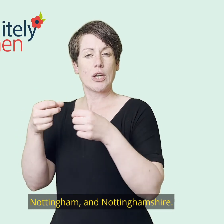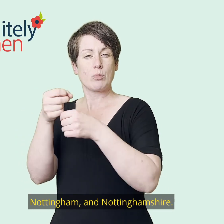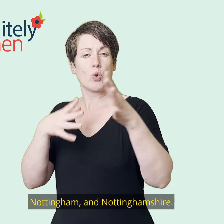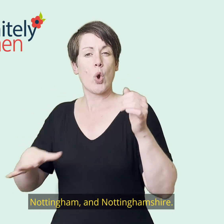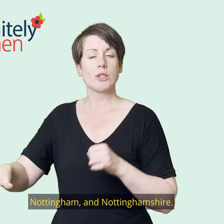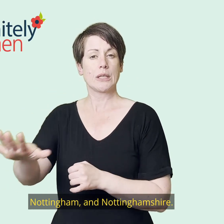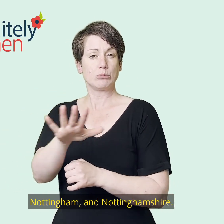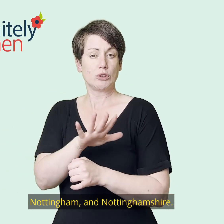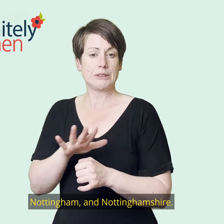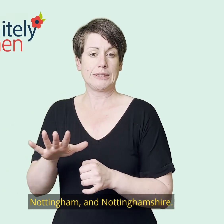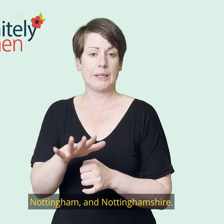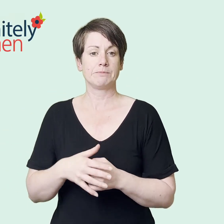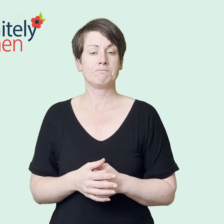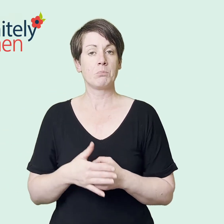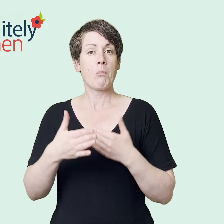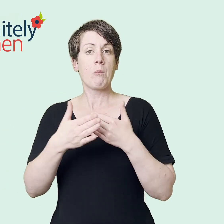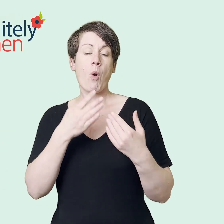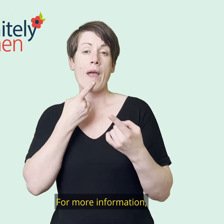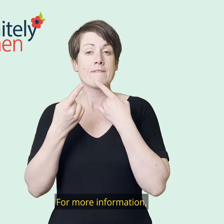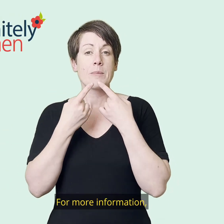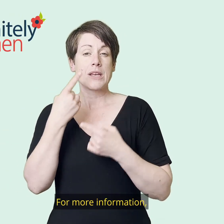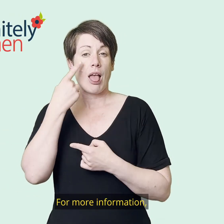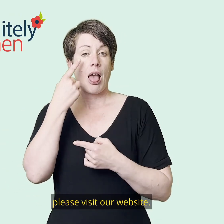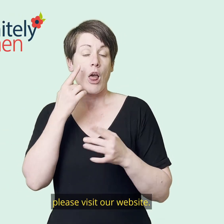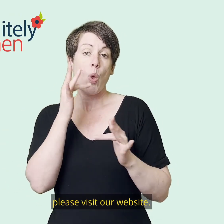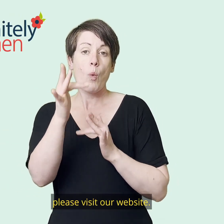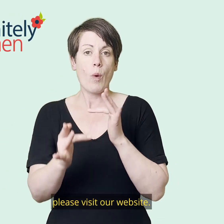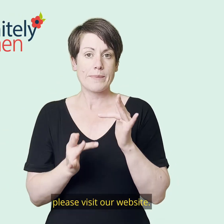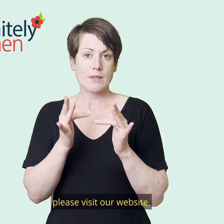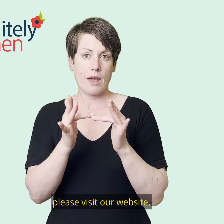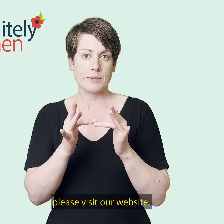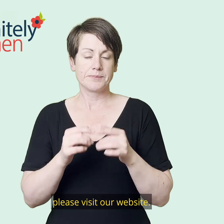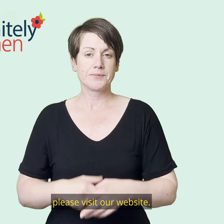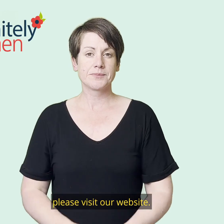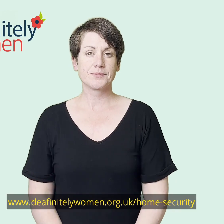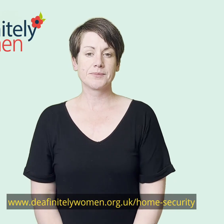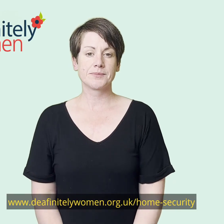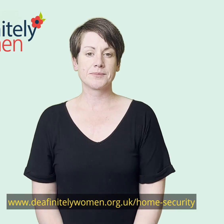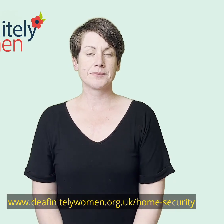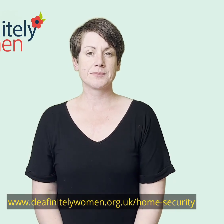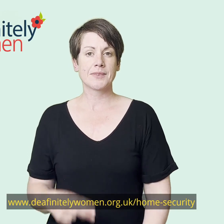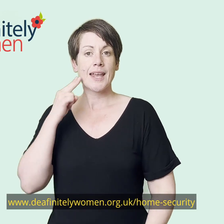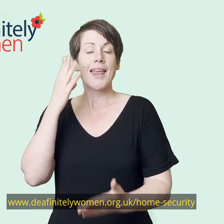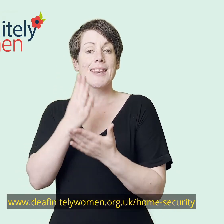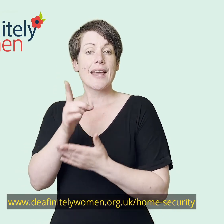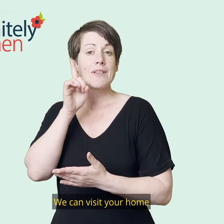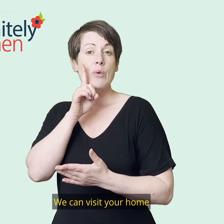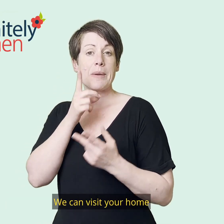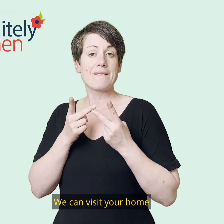Nottingham and Nottinghamshire. For more information please visit our website. We can visit